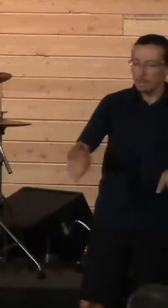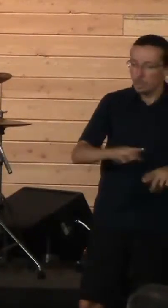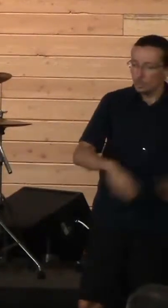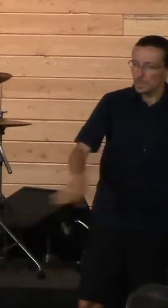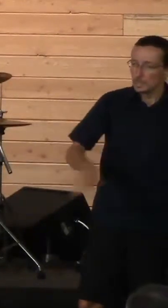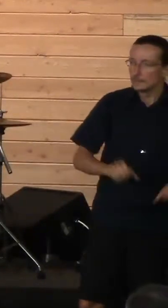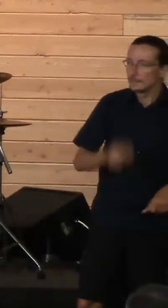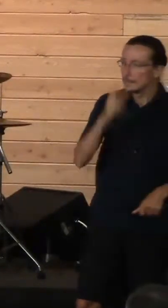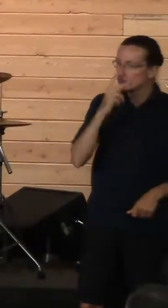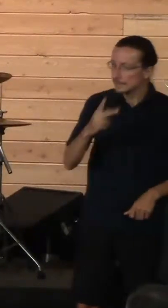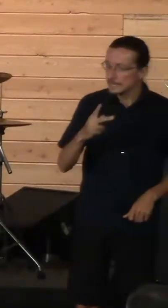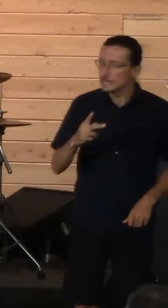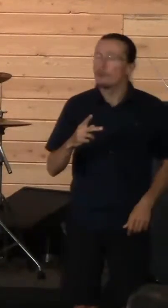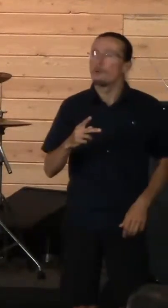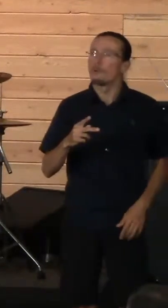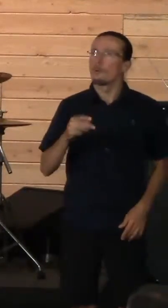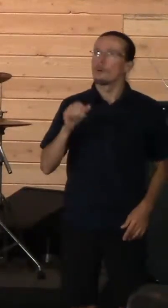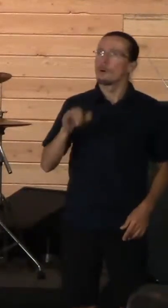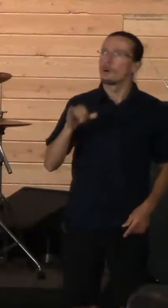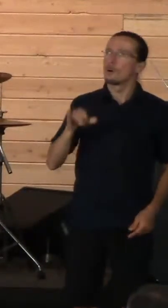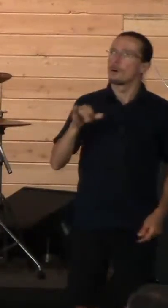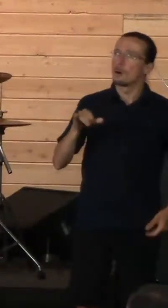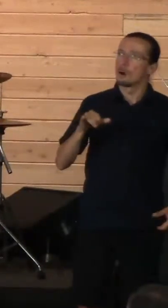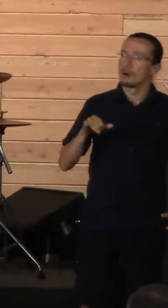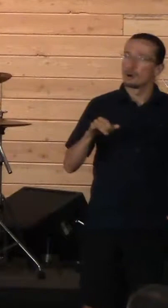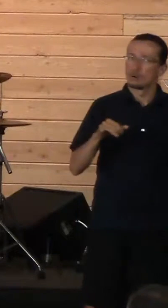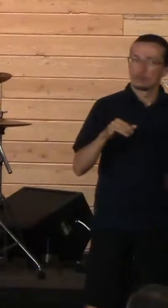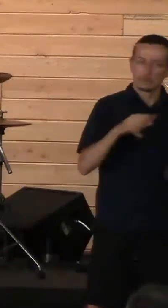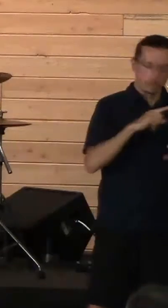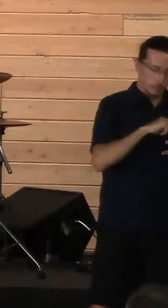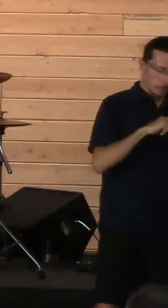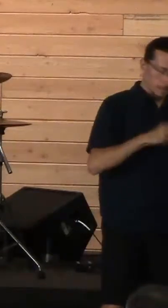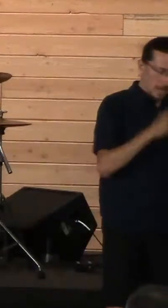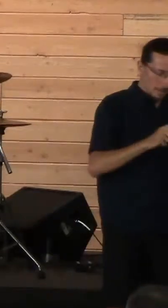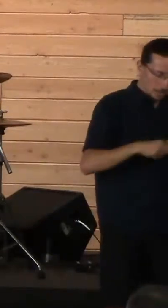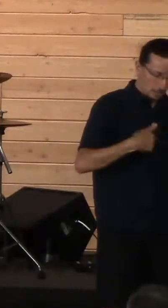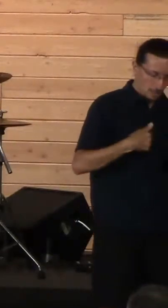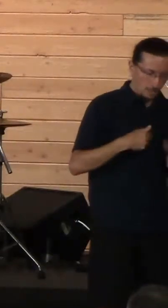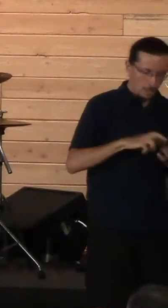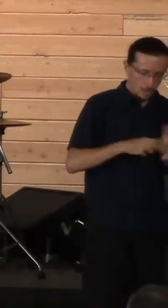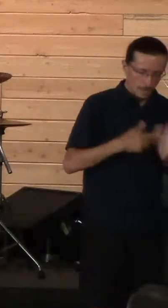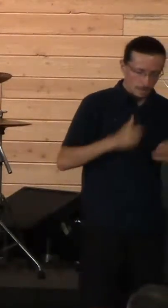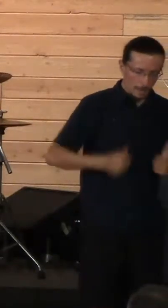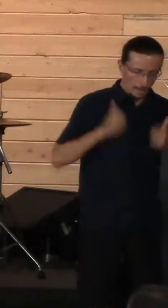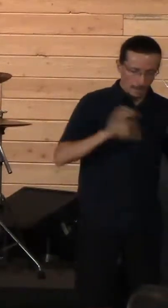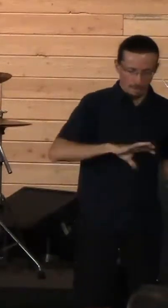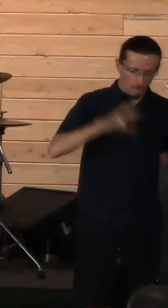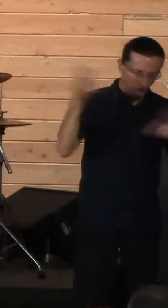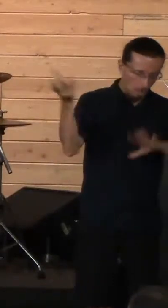hey, like, this doesn't have to ruin my entire life. There is hope.